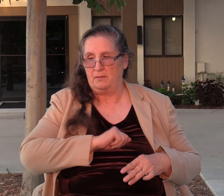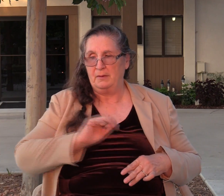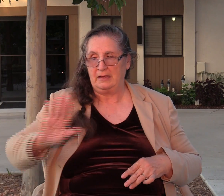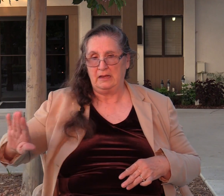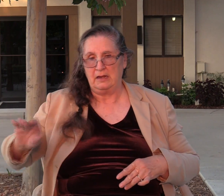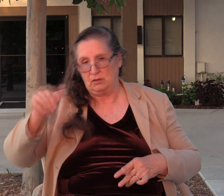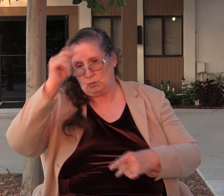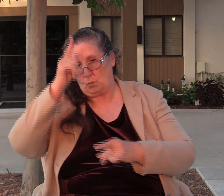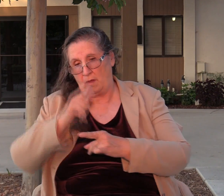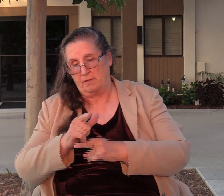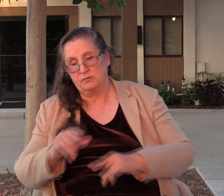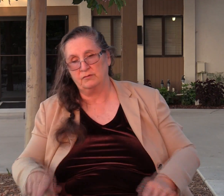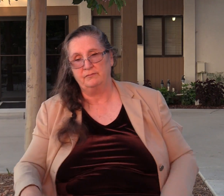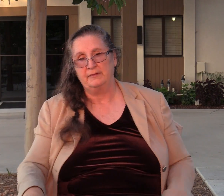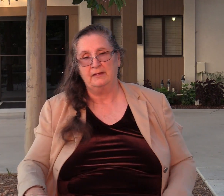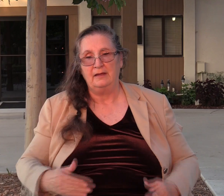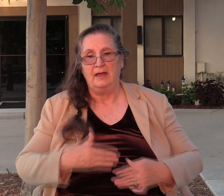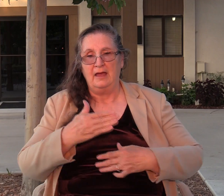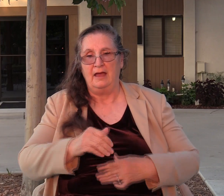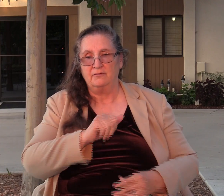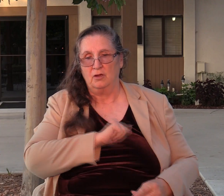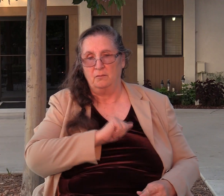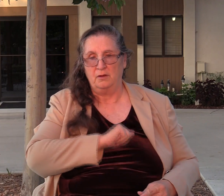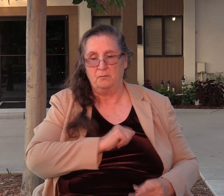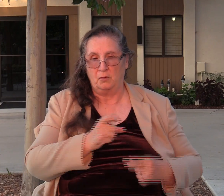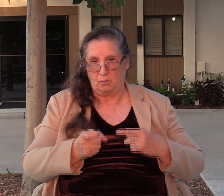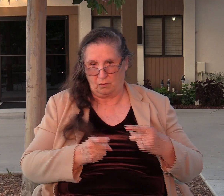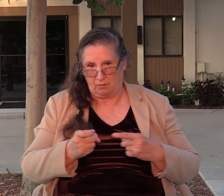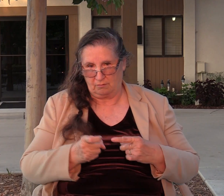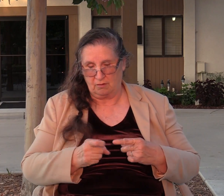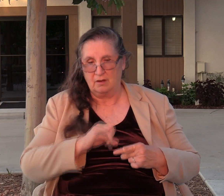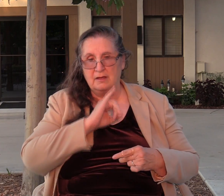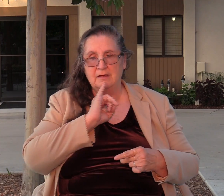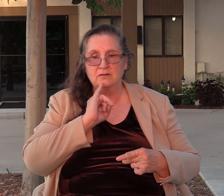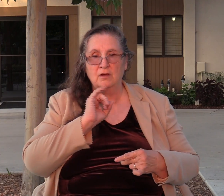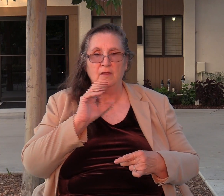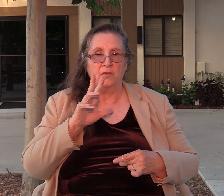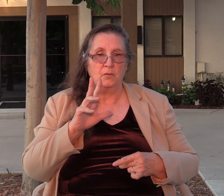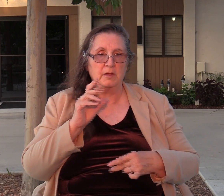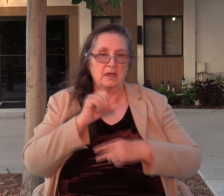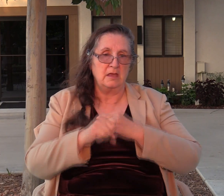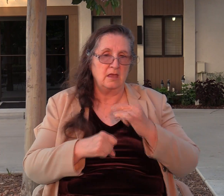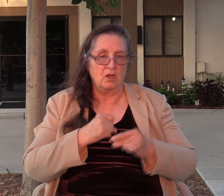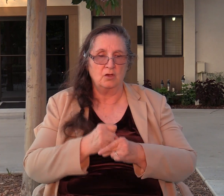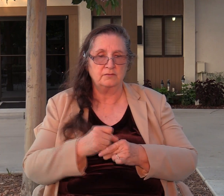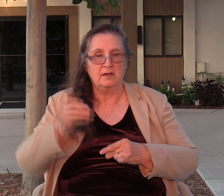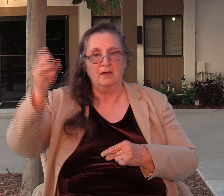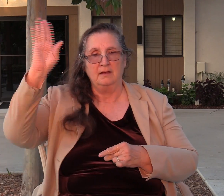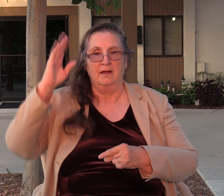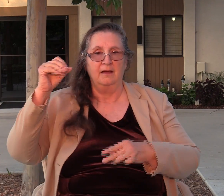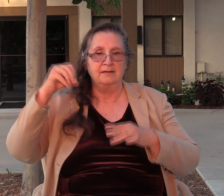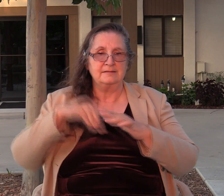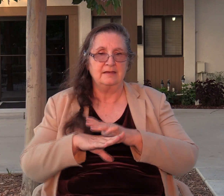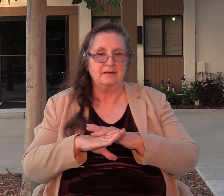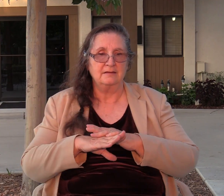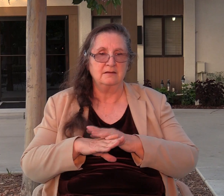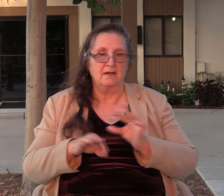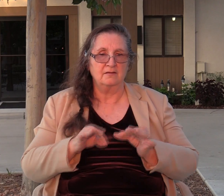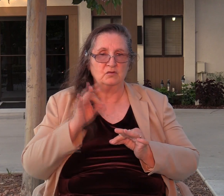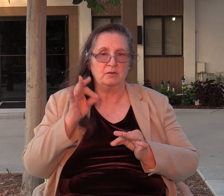Now, after Abimelech had reigned over Israel three years, God sent a spirit of ill will